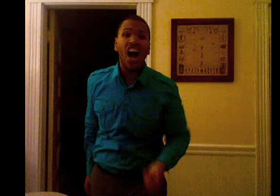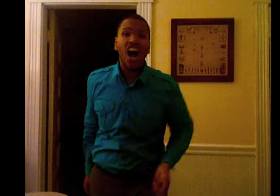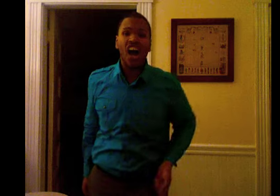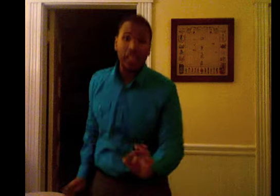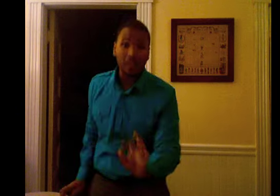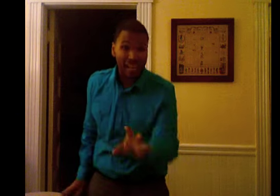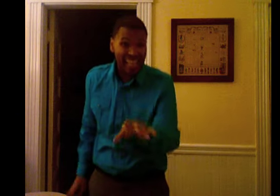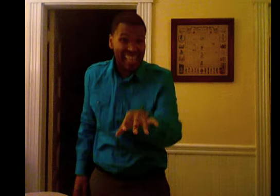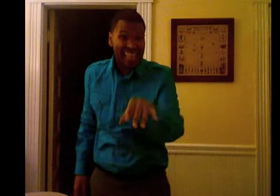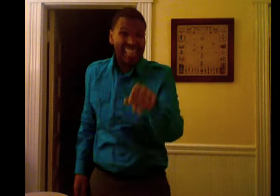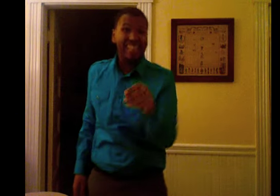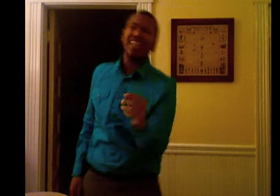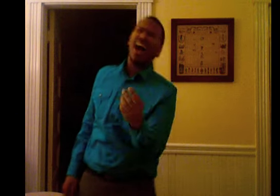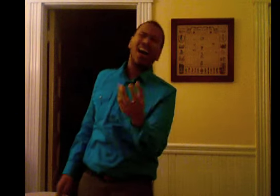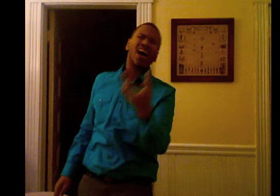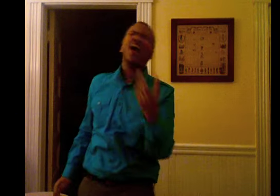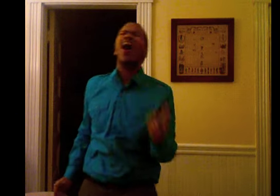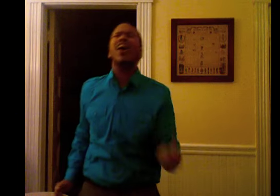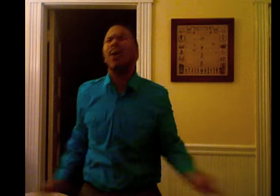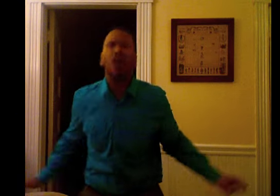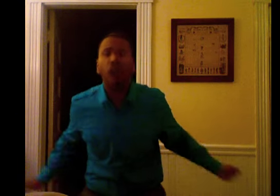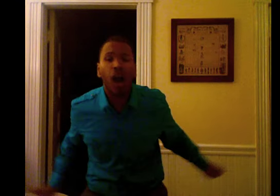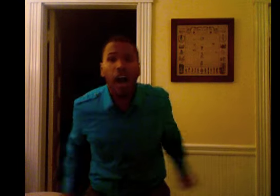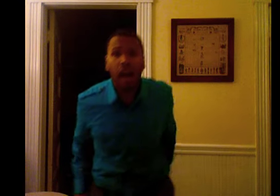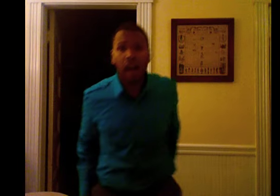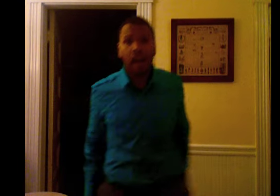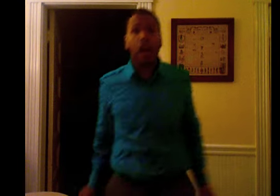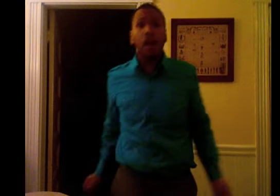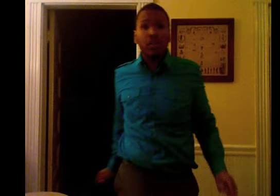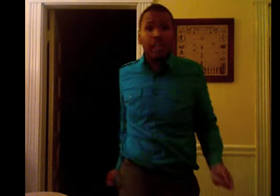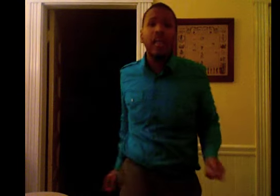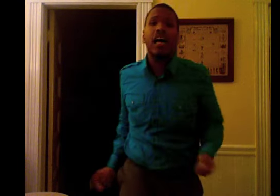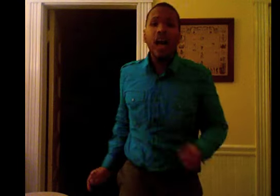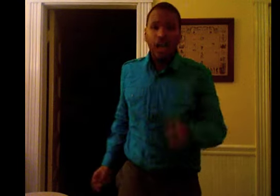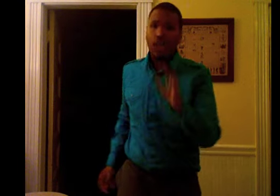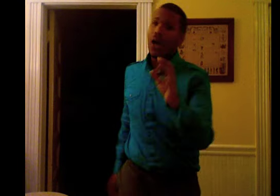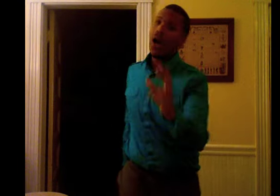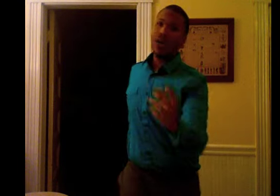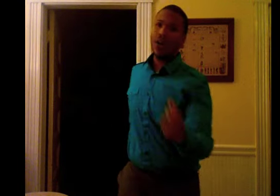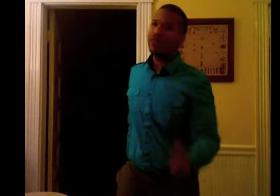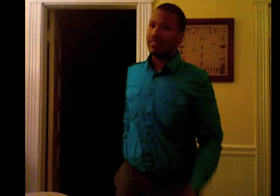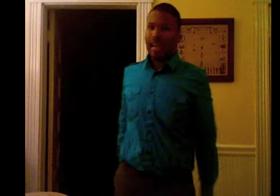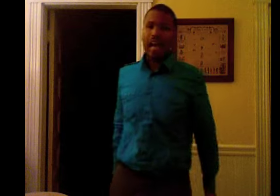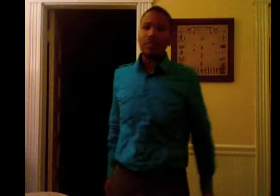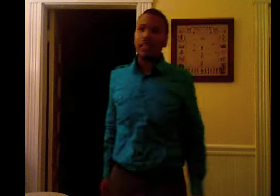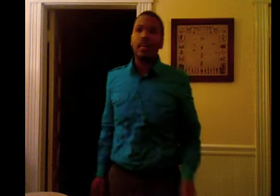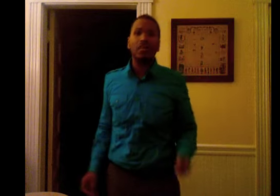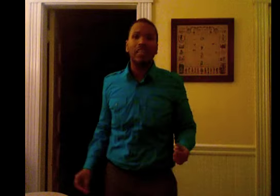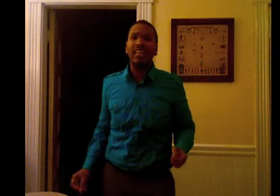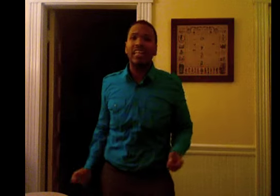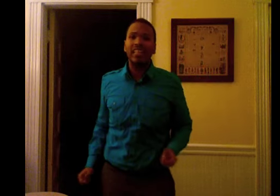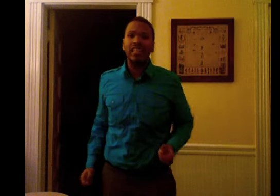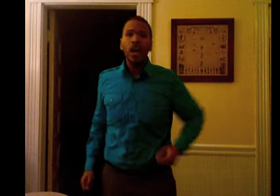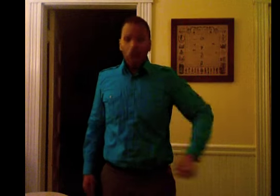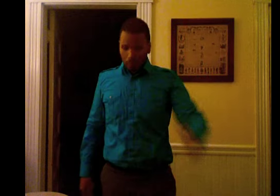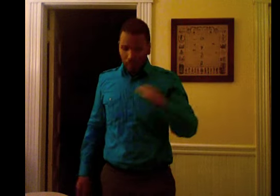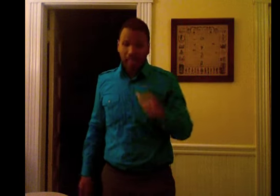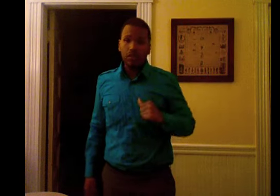It's been a long, a long time coming. But I